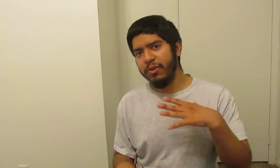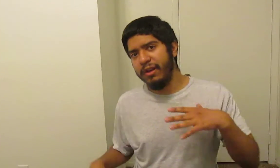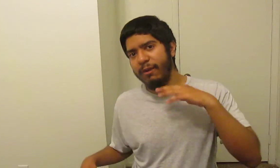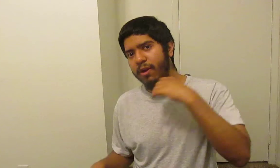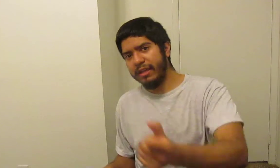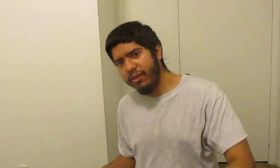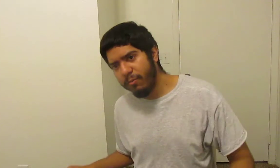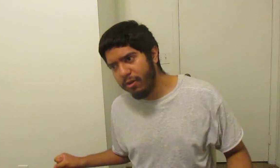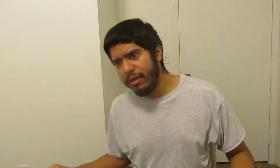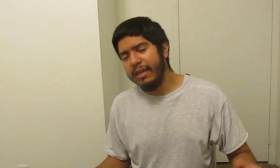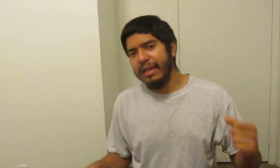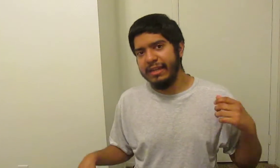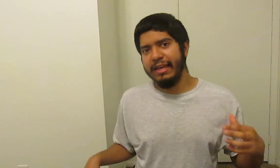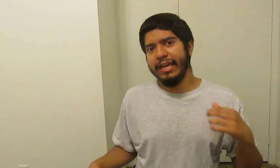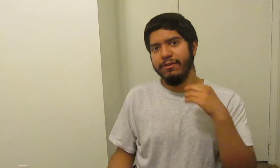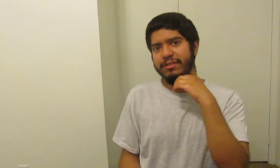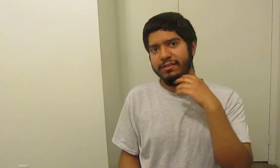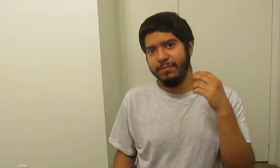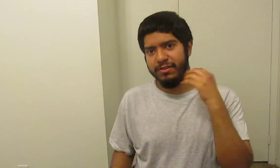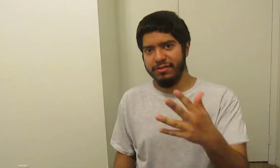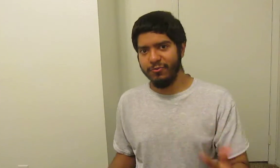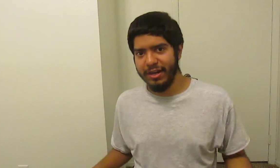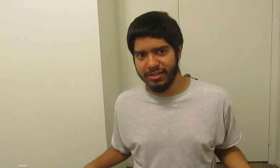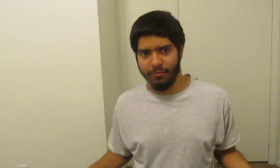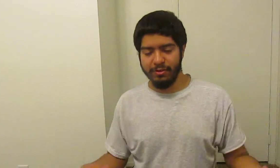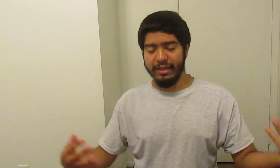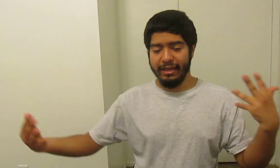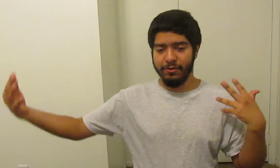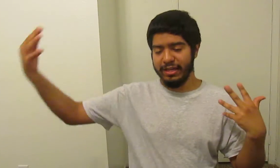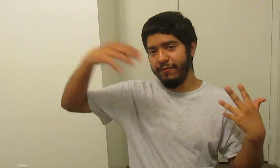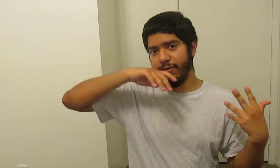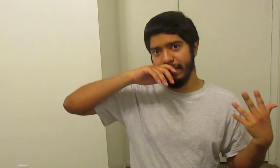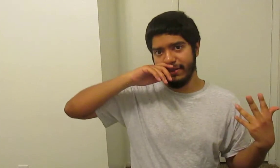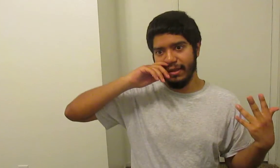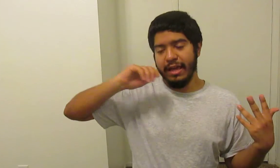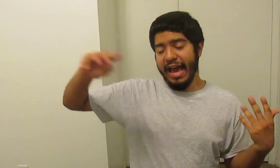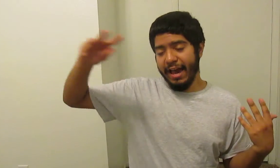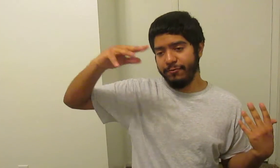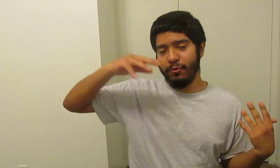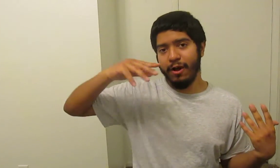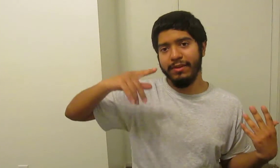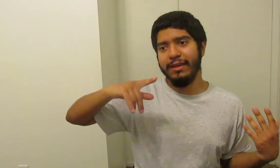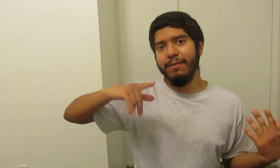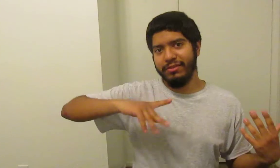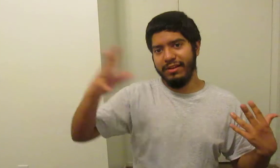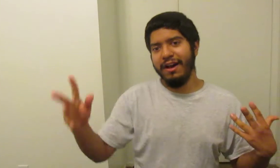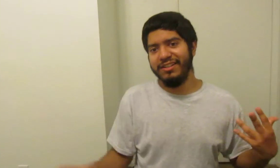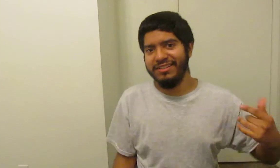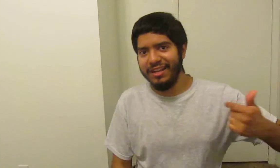good ironic humor, and I like how it sets up in a situation where the gang goes after Robi, but then Hachi decides